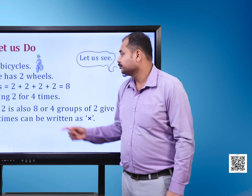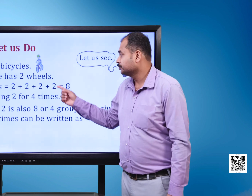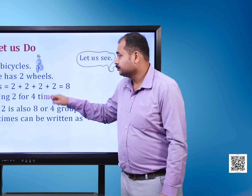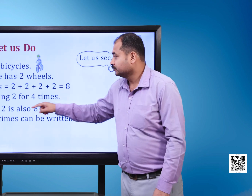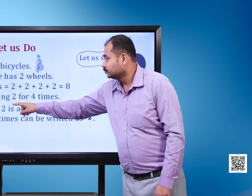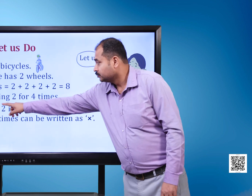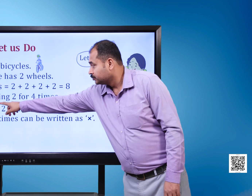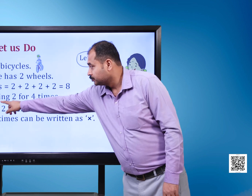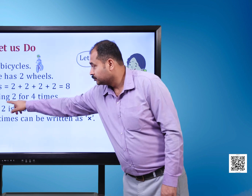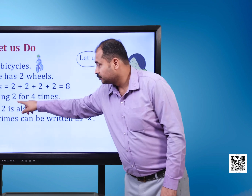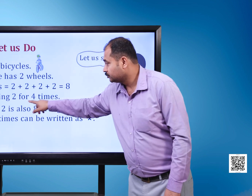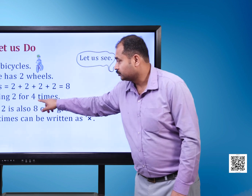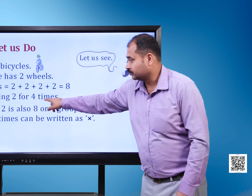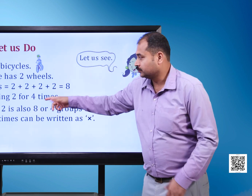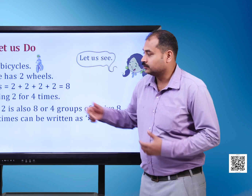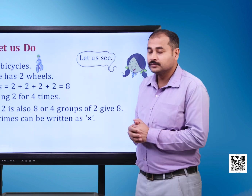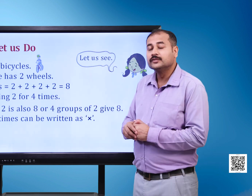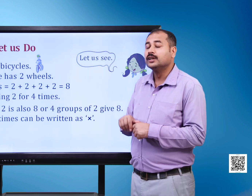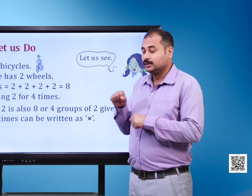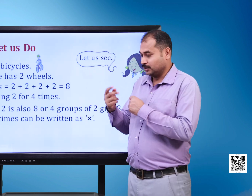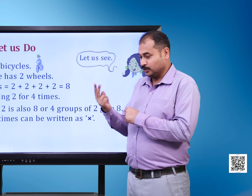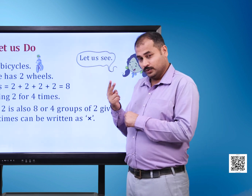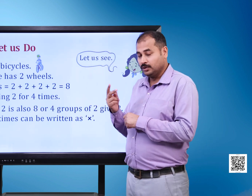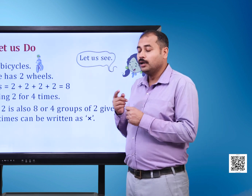So we are adding 2 for 4 times.